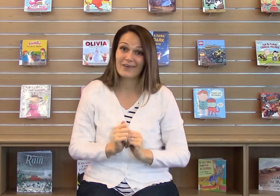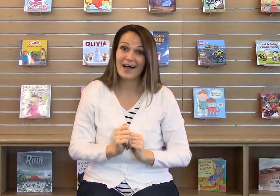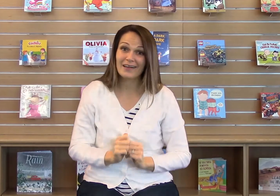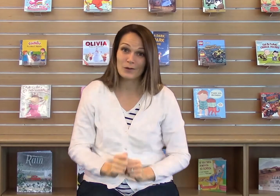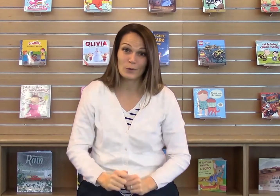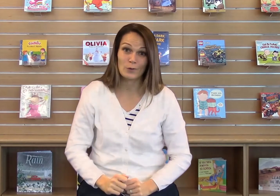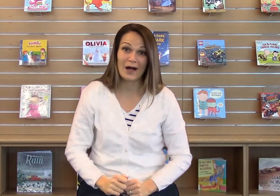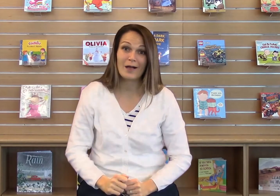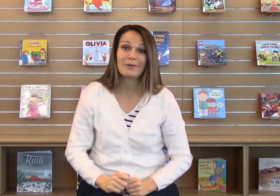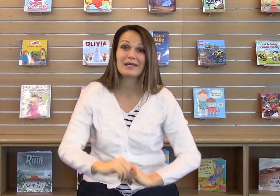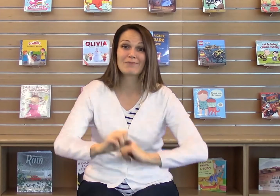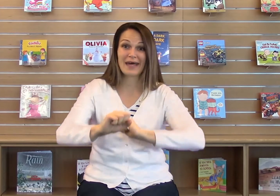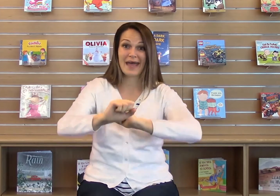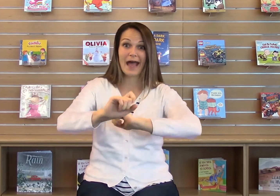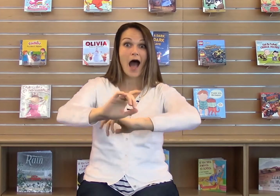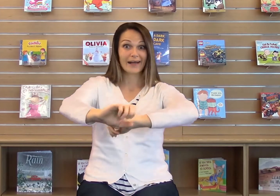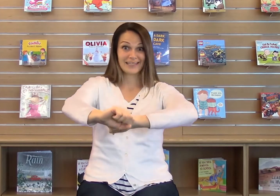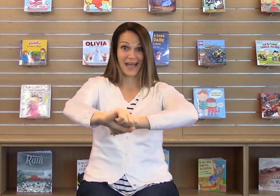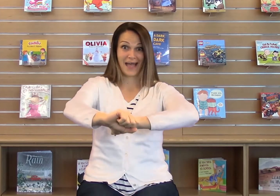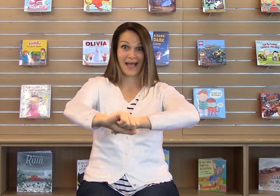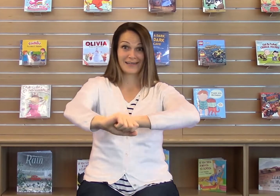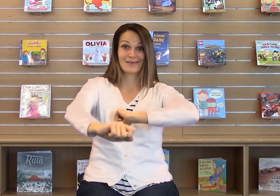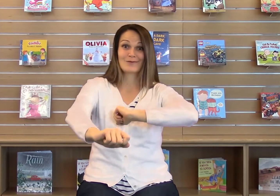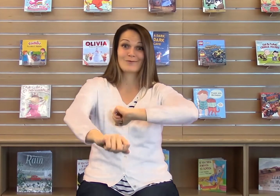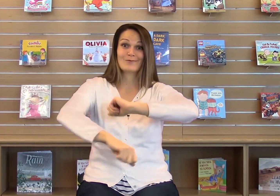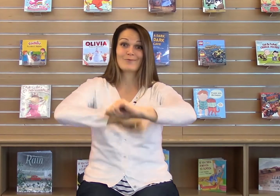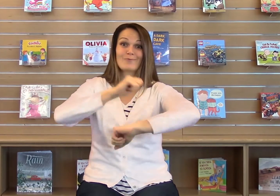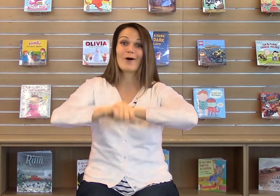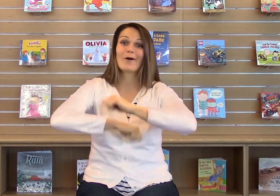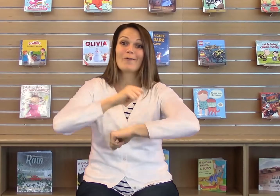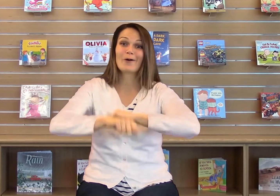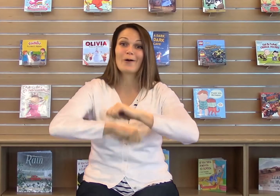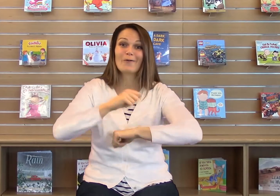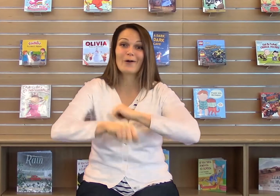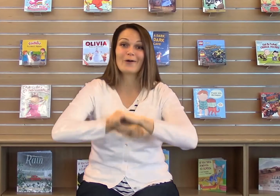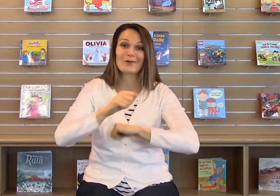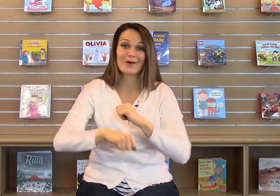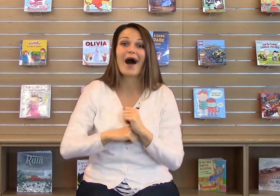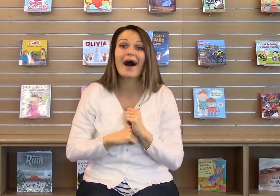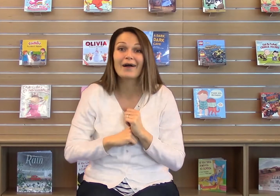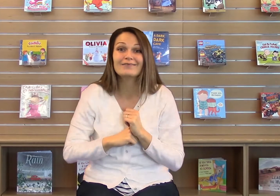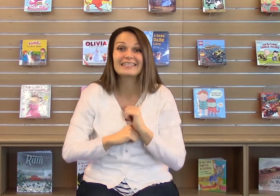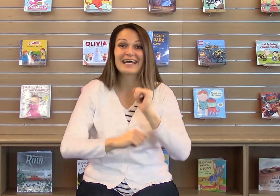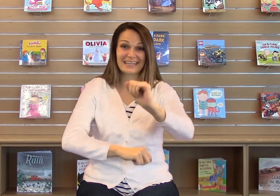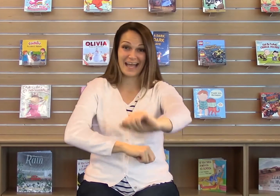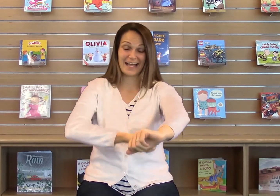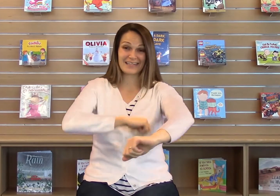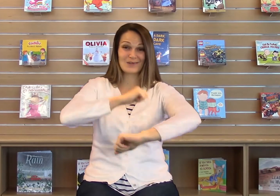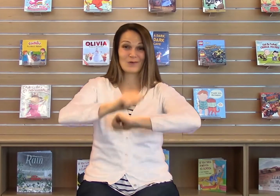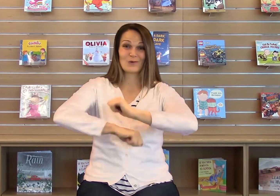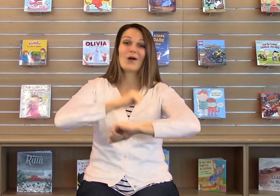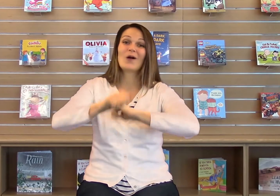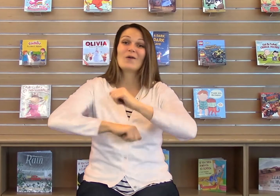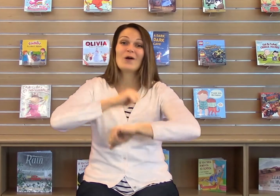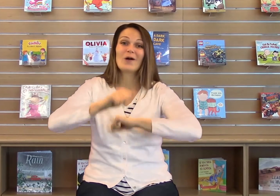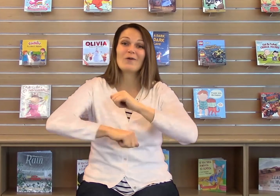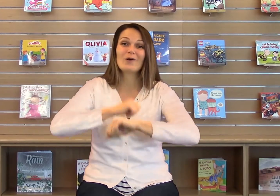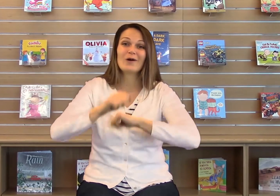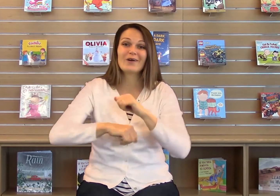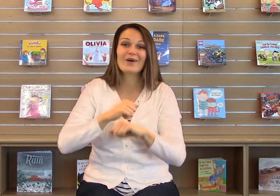Follow while we play. Can you roll, roll, roll your arms? Can you roll, roll, roll your